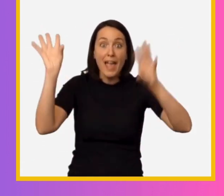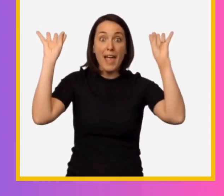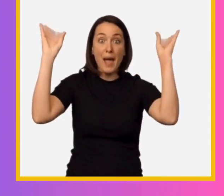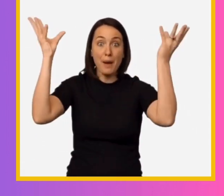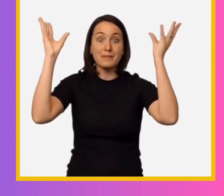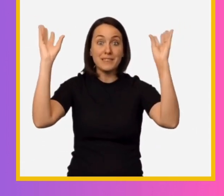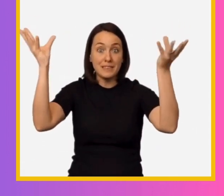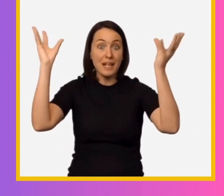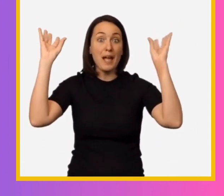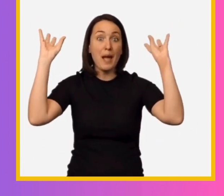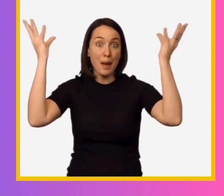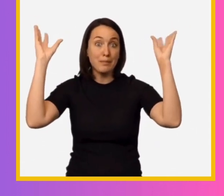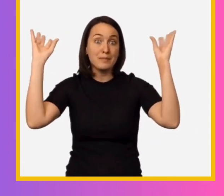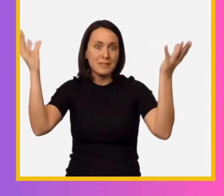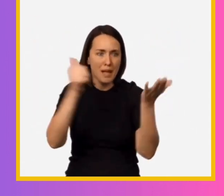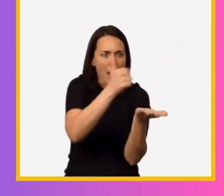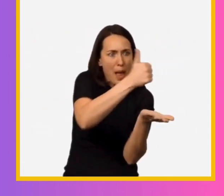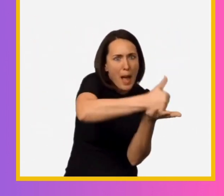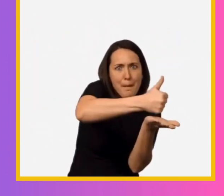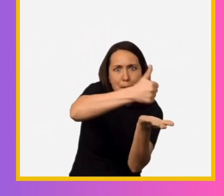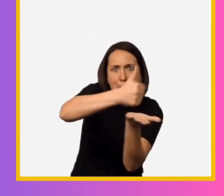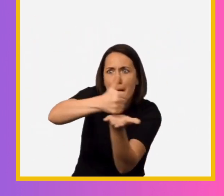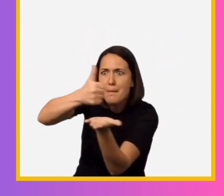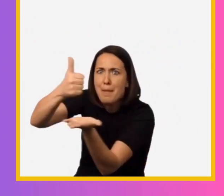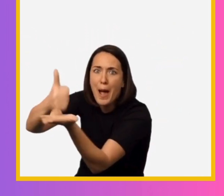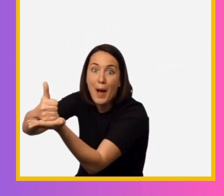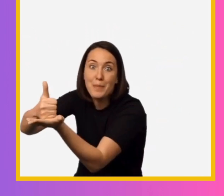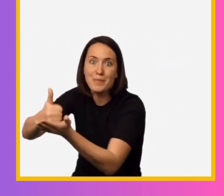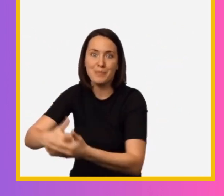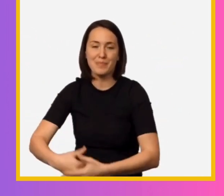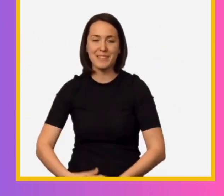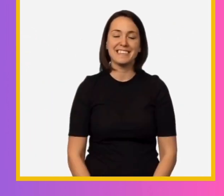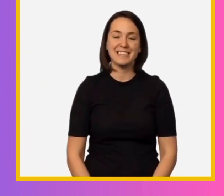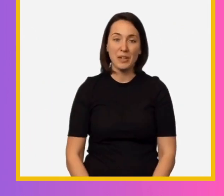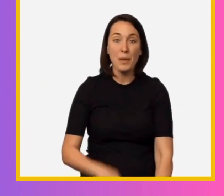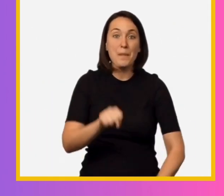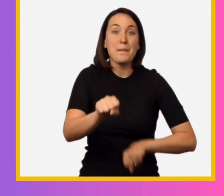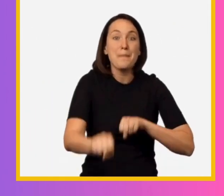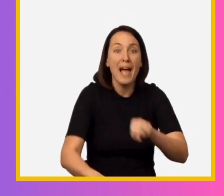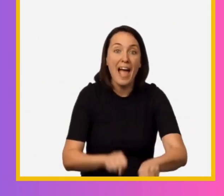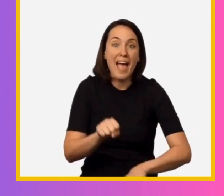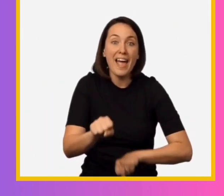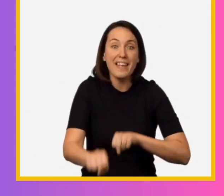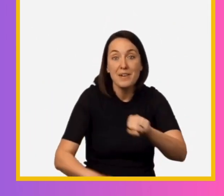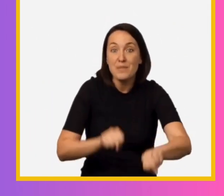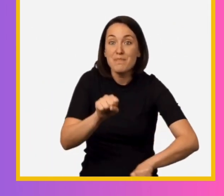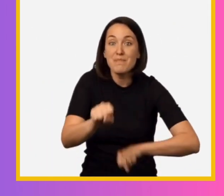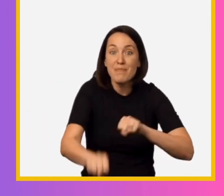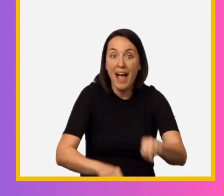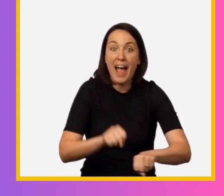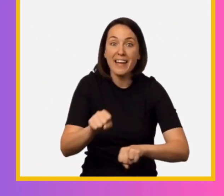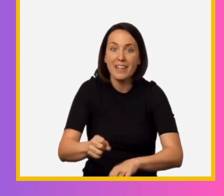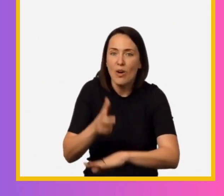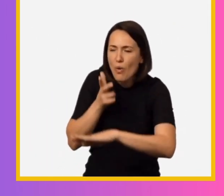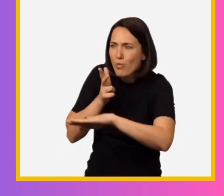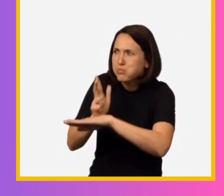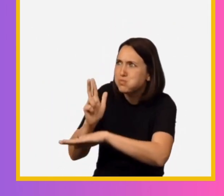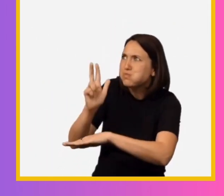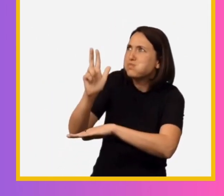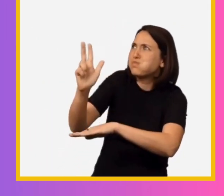street. Ambulance, ambulance. Help, help, help. Bicycle, bicycle. Up, hill,